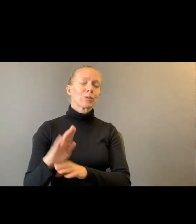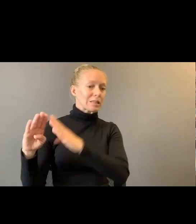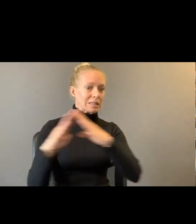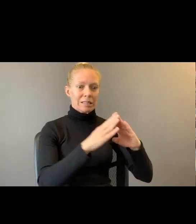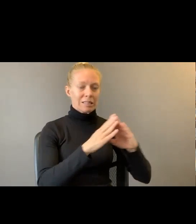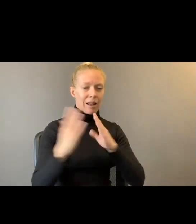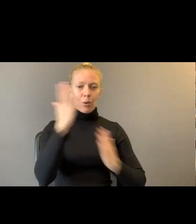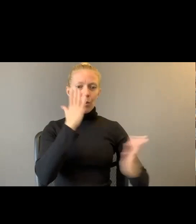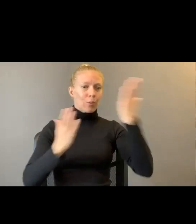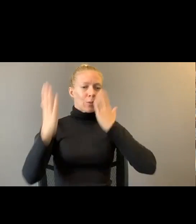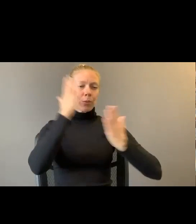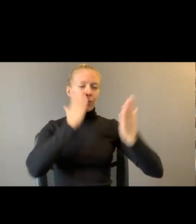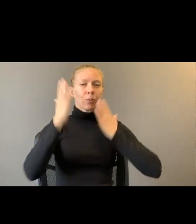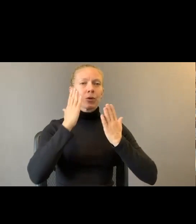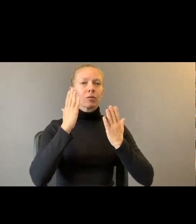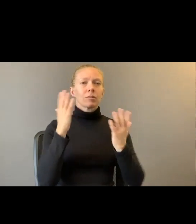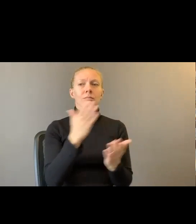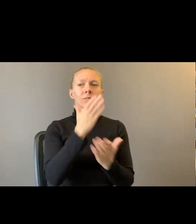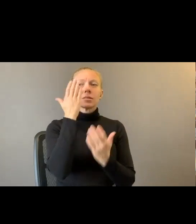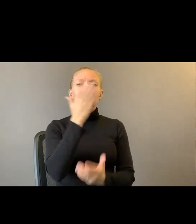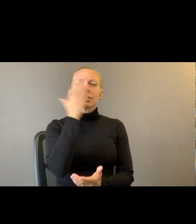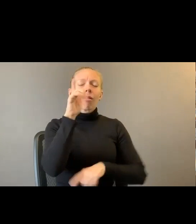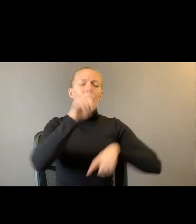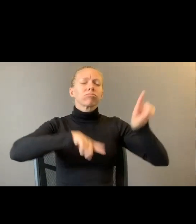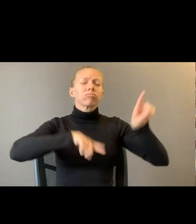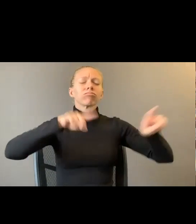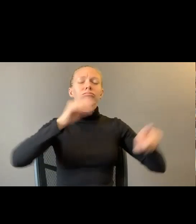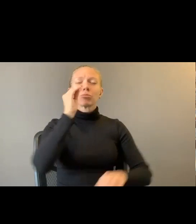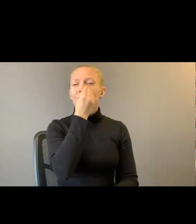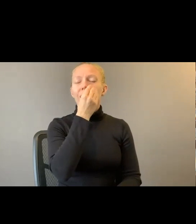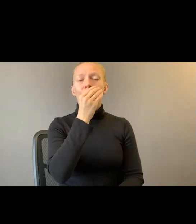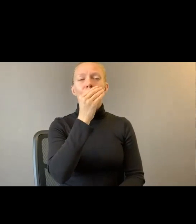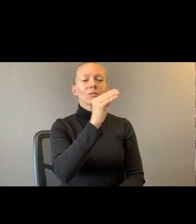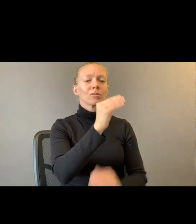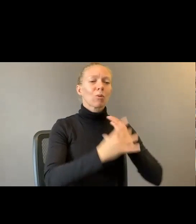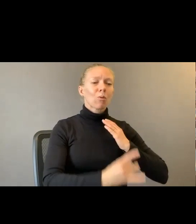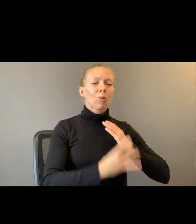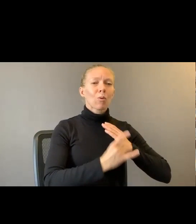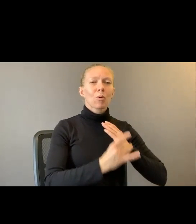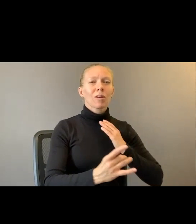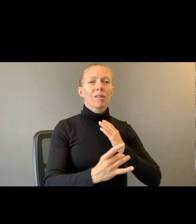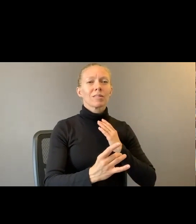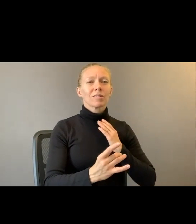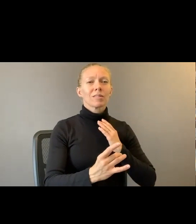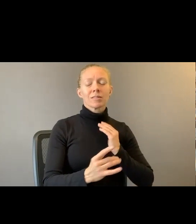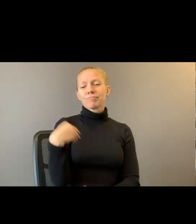of incense. Apothecaries with shea and oils. Give a dollar and I'll show you a conductor.